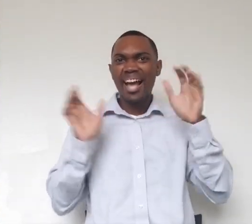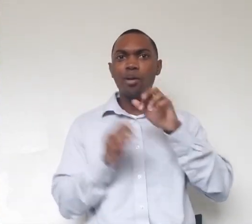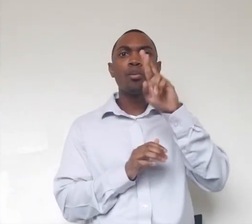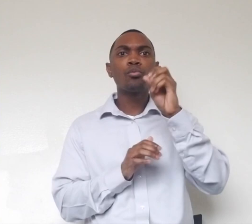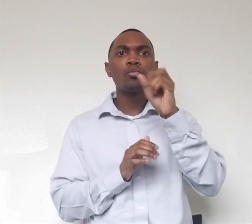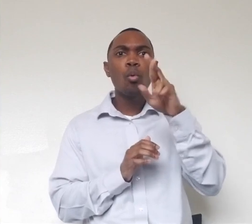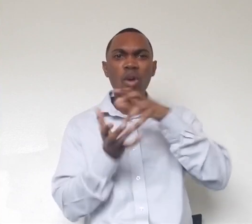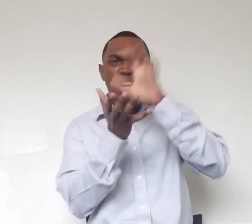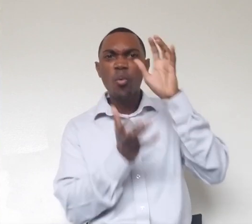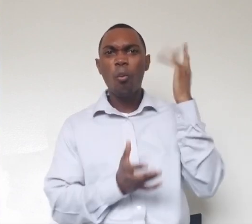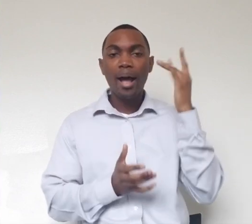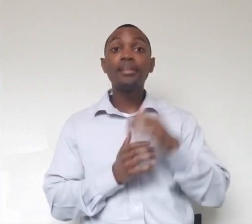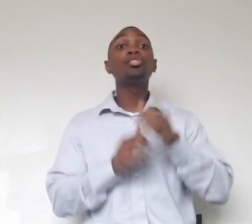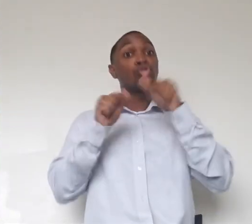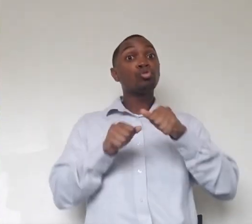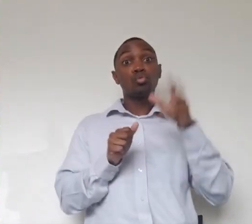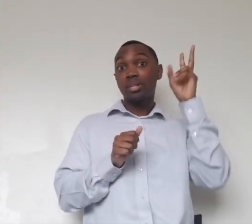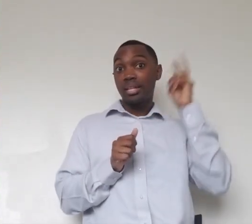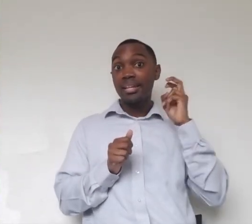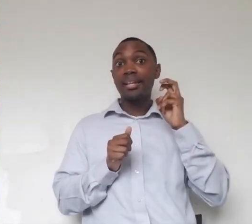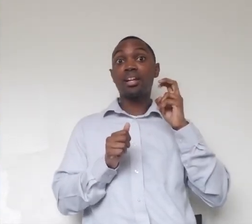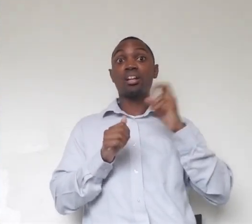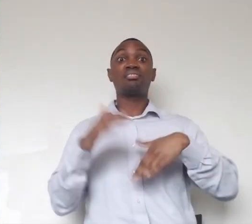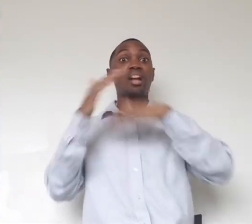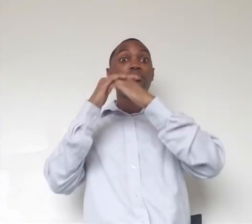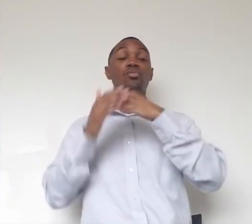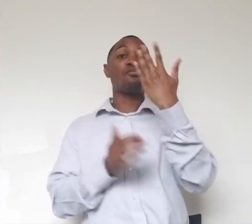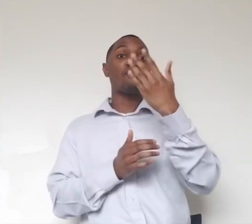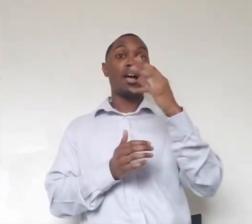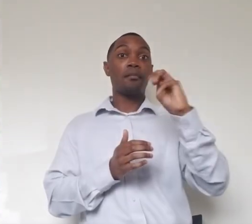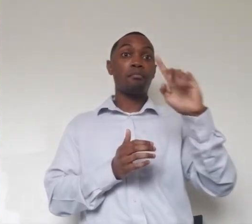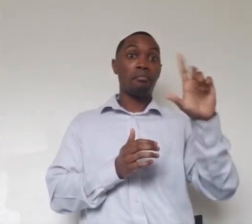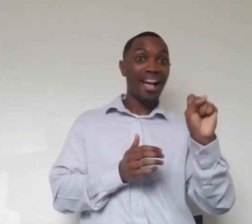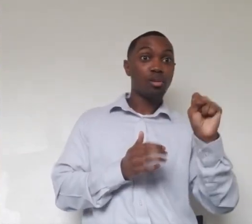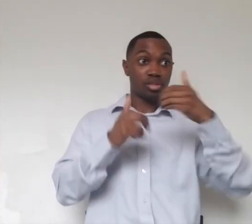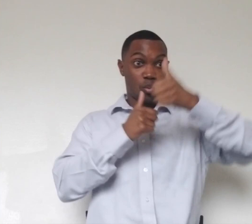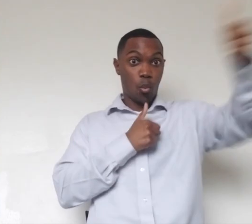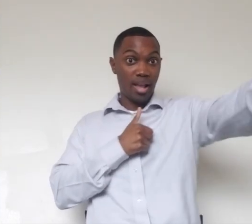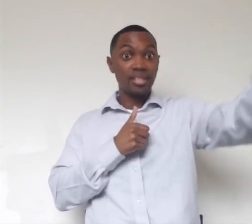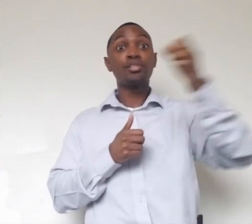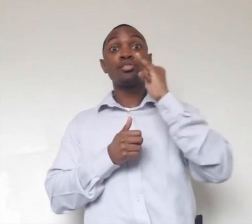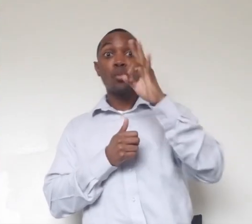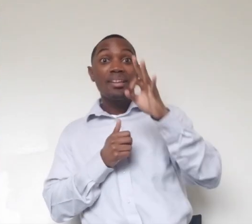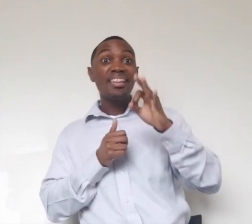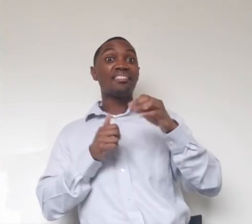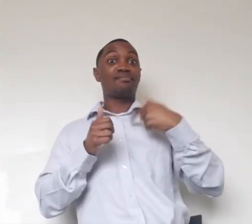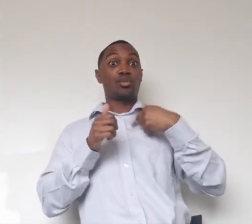up to five miles away. So some of you that live very close to the zoo might actually be able to hear John roaring from time to time. And